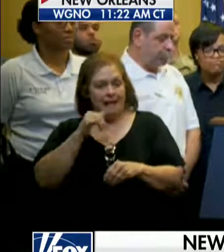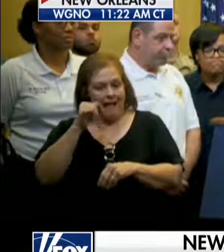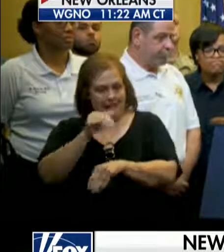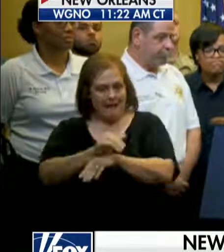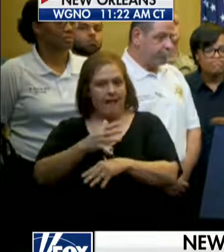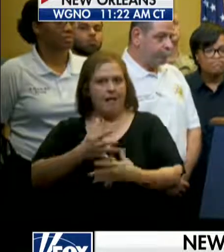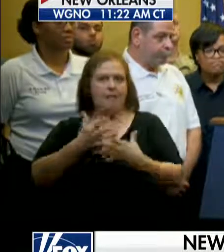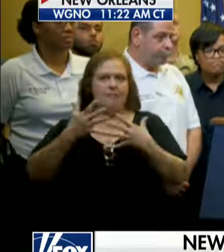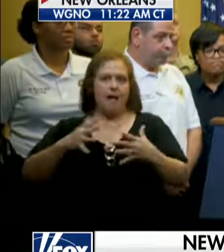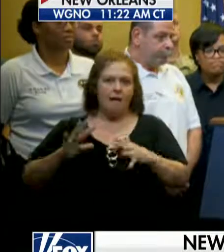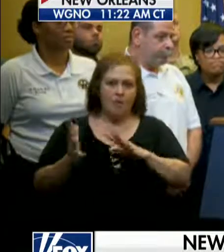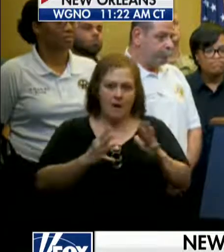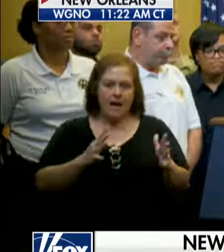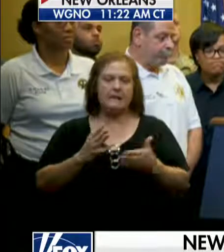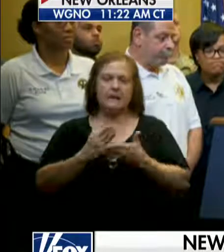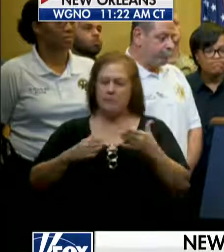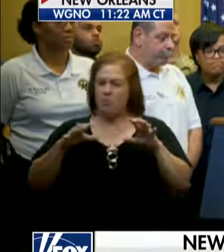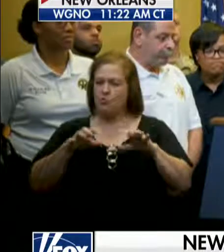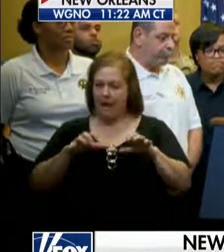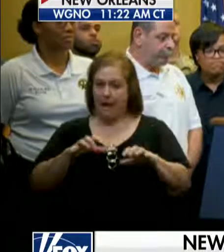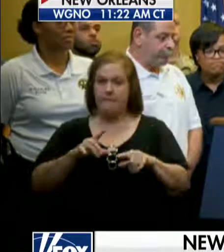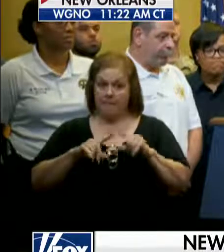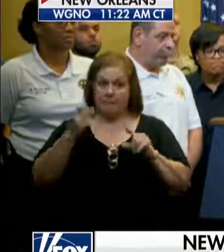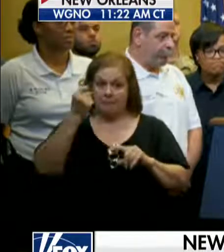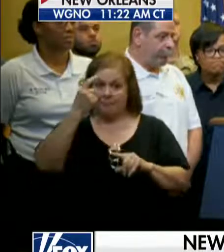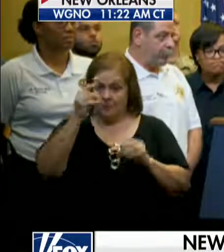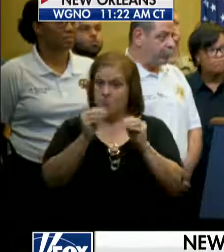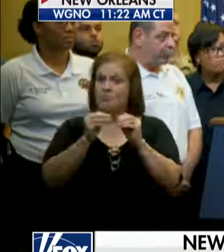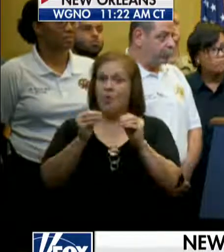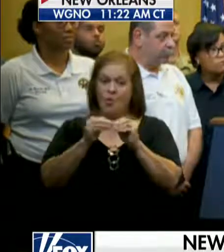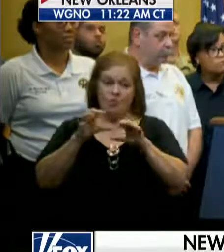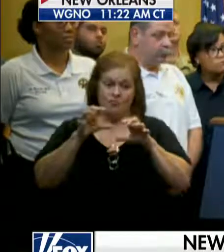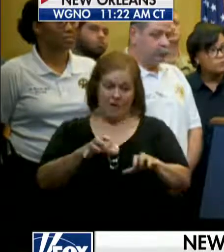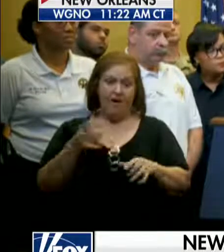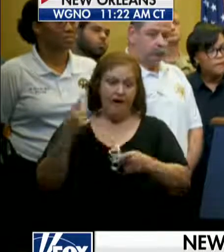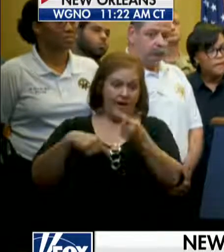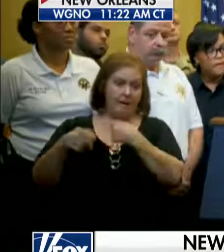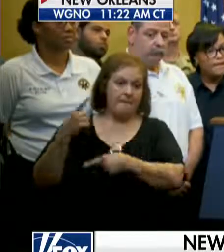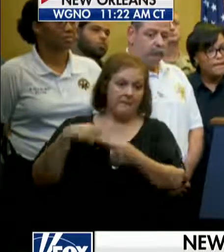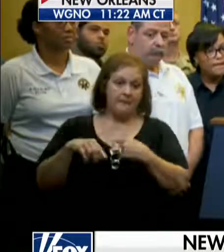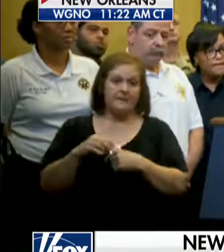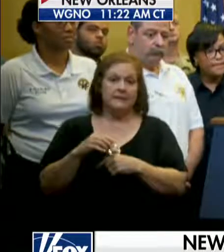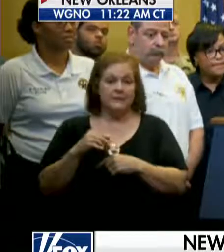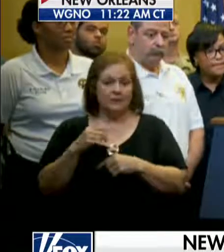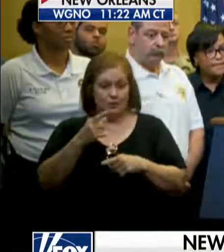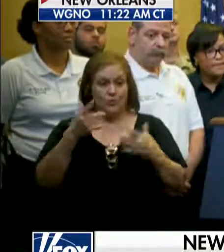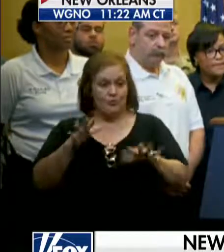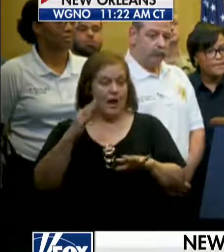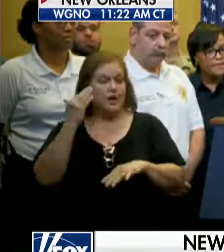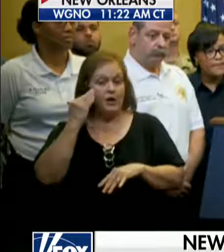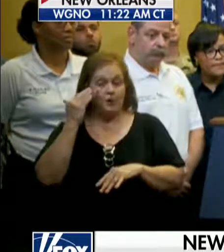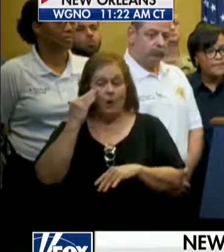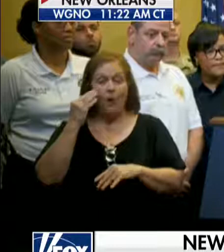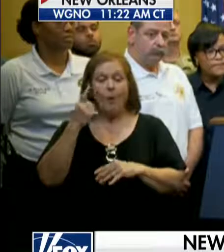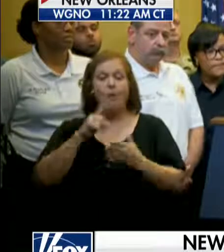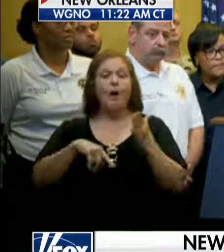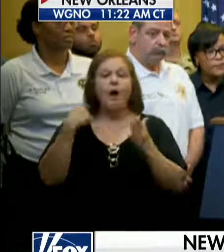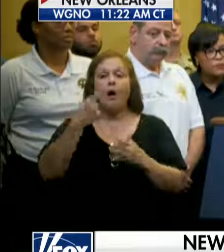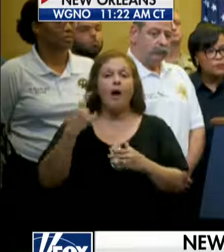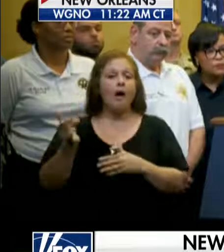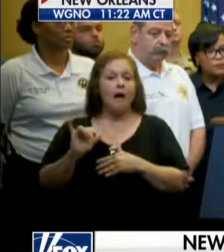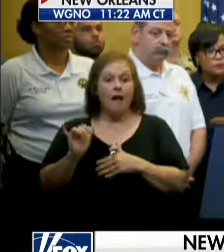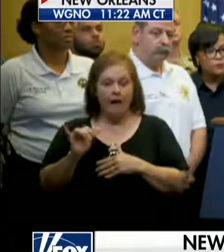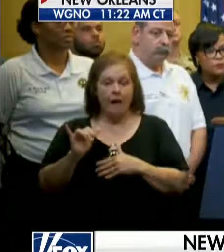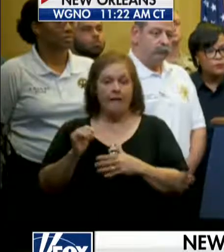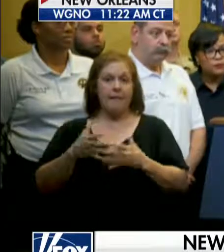last night and a little bit of rain. But there is rain coming. But And we've all seen what this looks like to the south. There's a lot